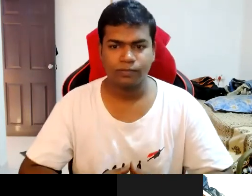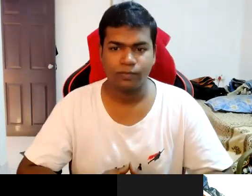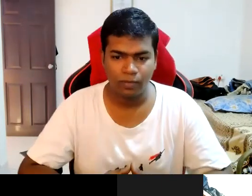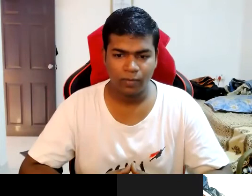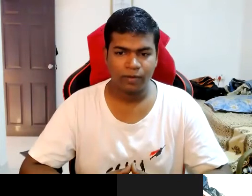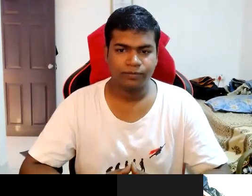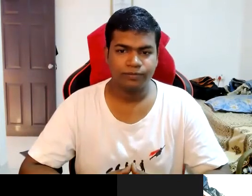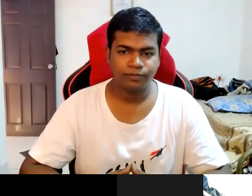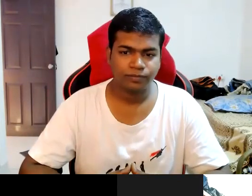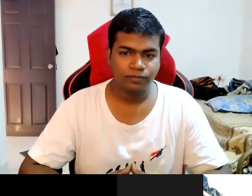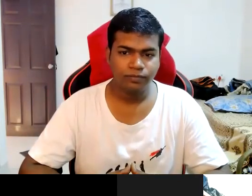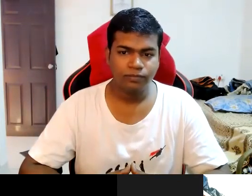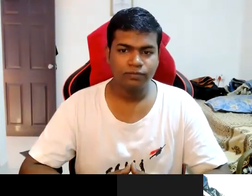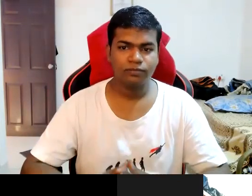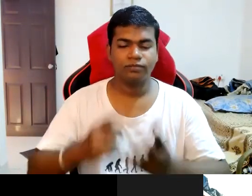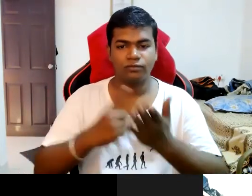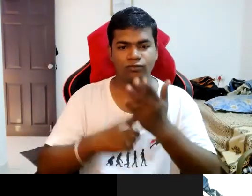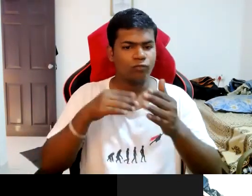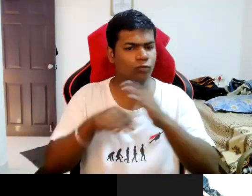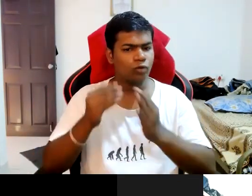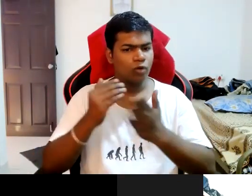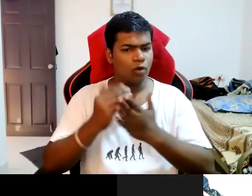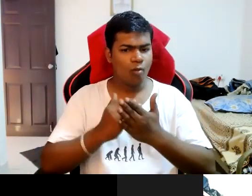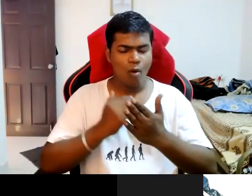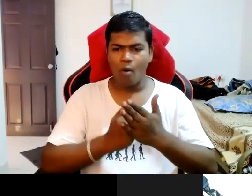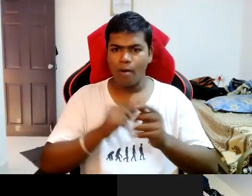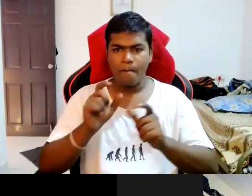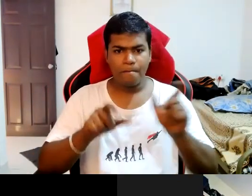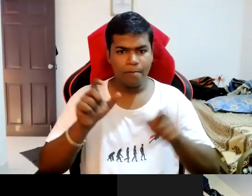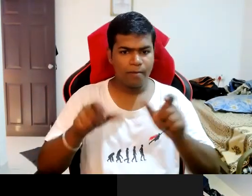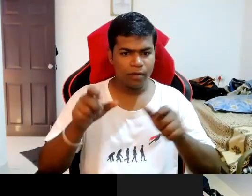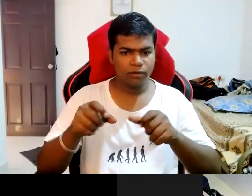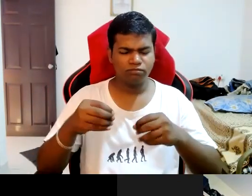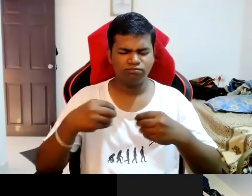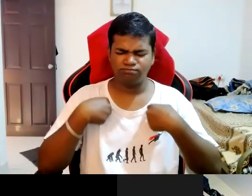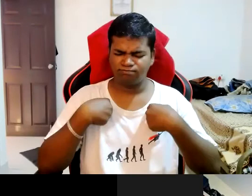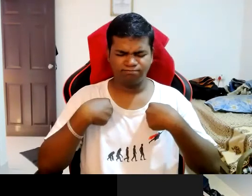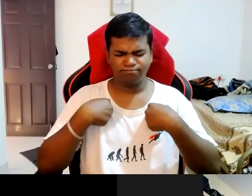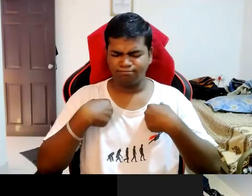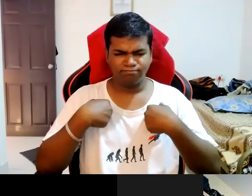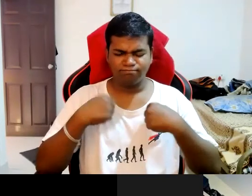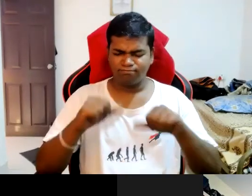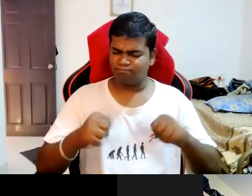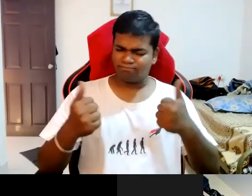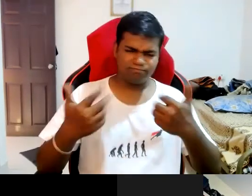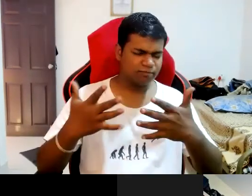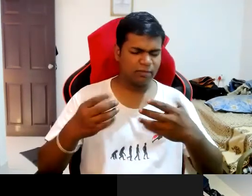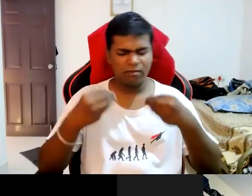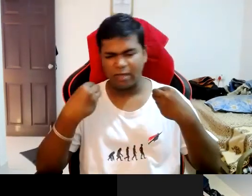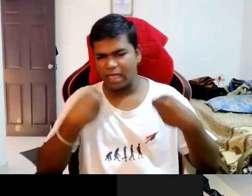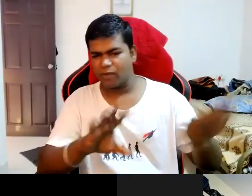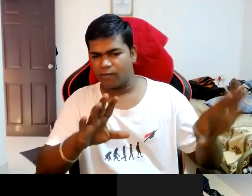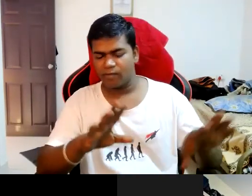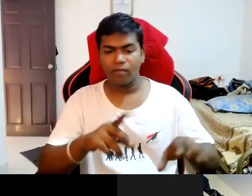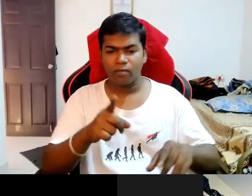and uh what about uh people who just trying to give up and uh what would be your advice